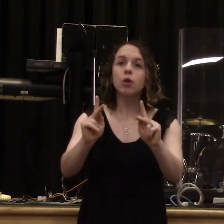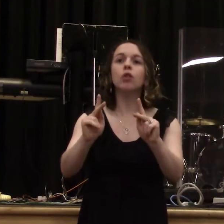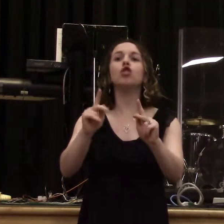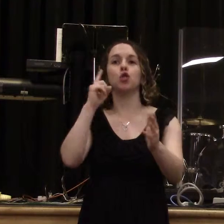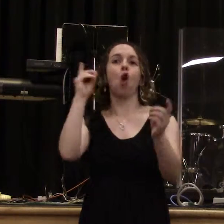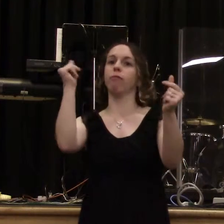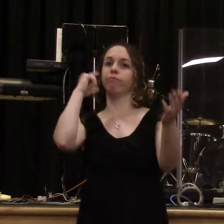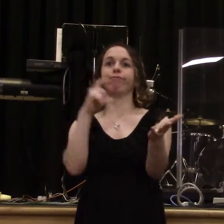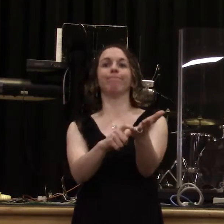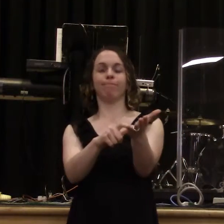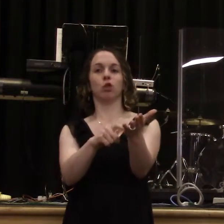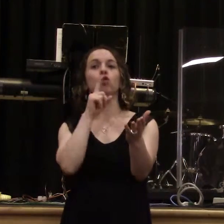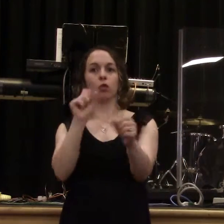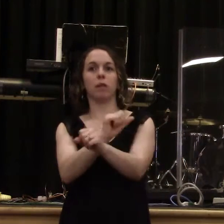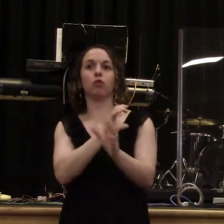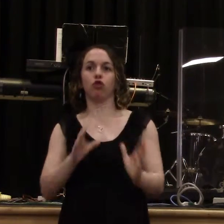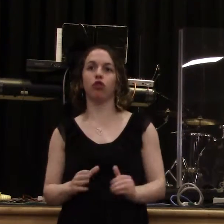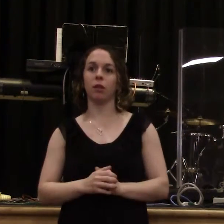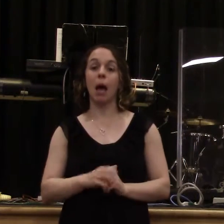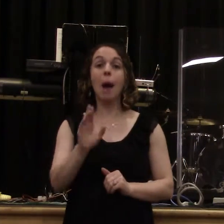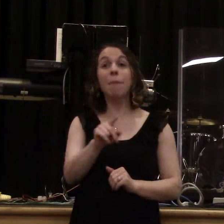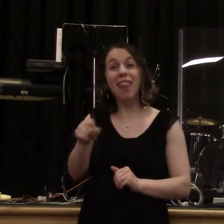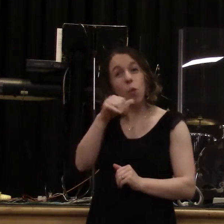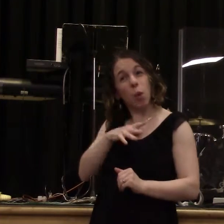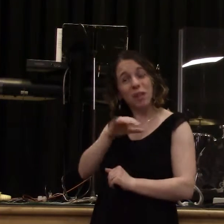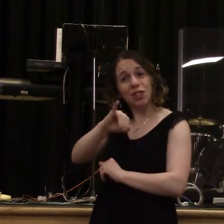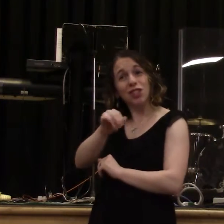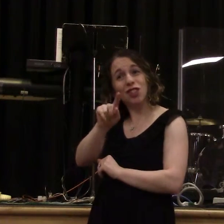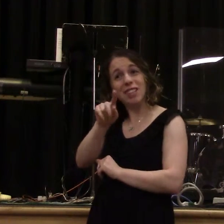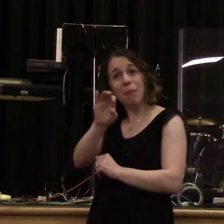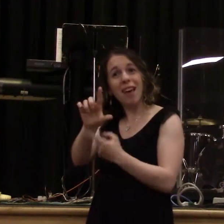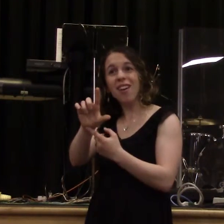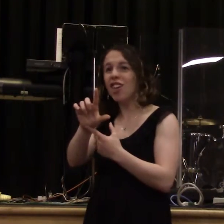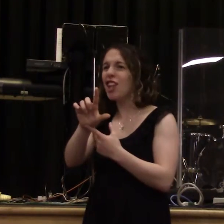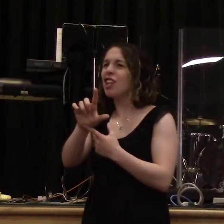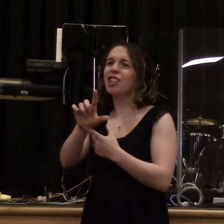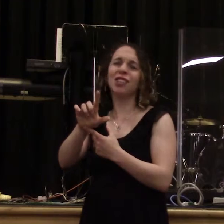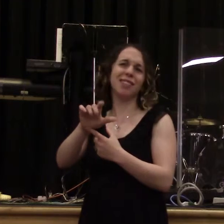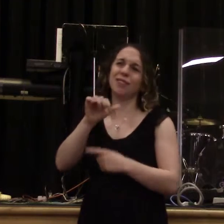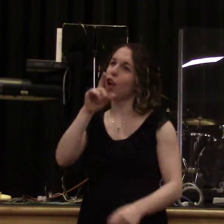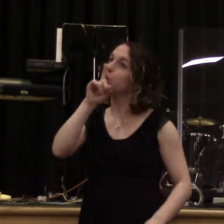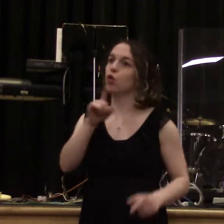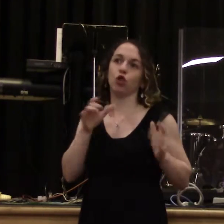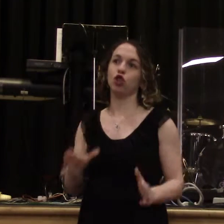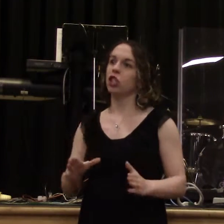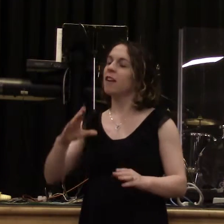leads and teaches my servants astray so that they commit acts of immorality, sexual immorality, and they eat things sacrificed